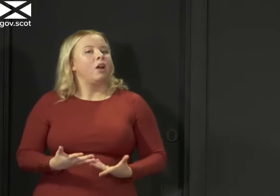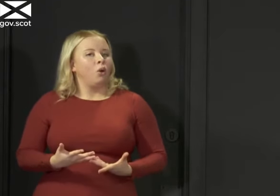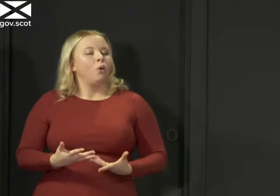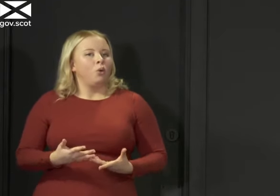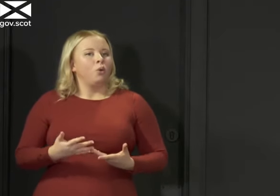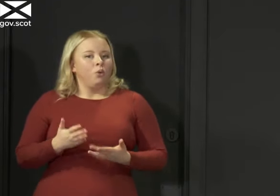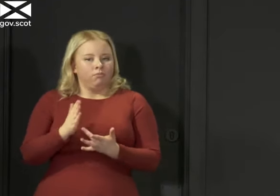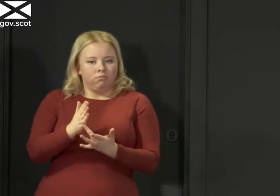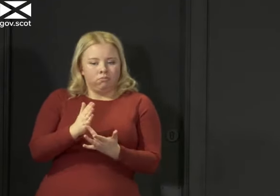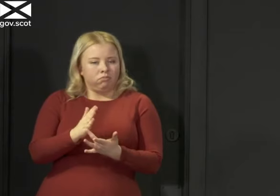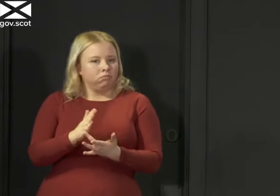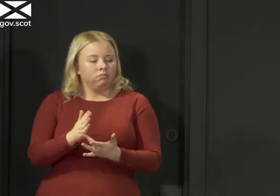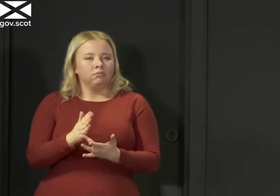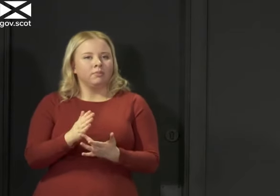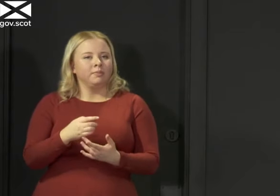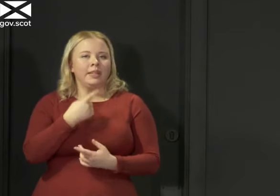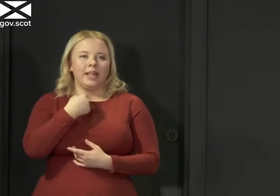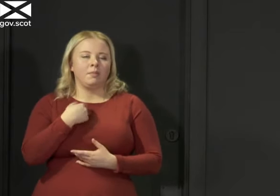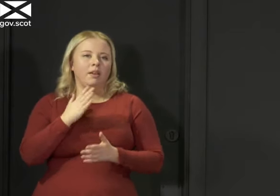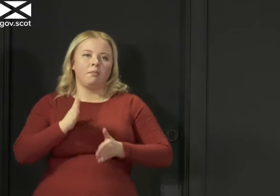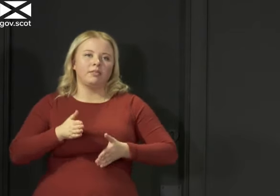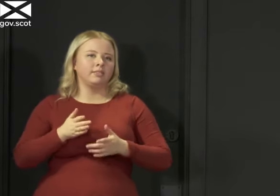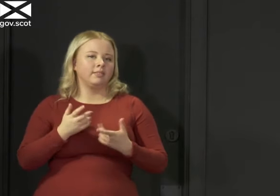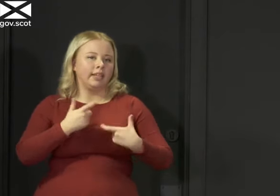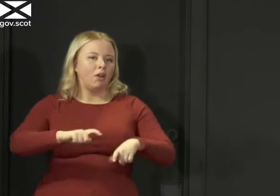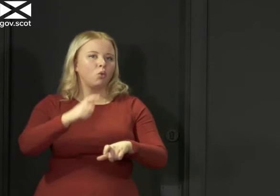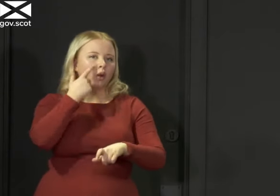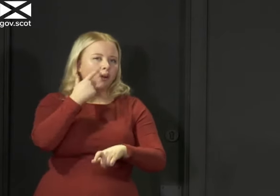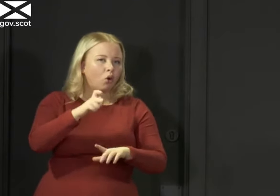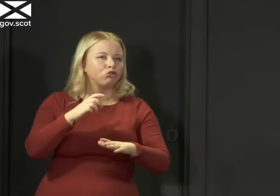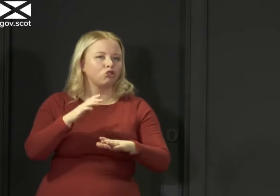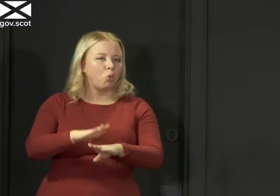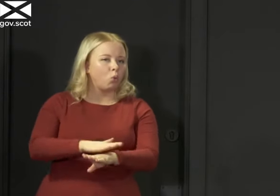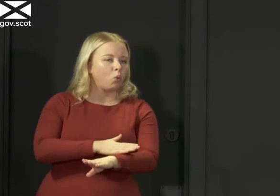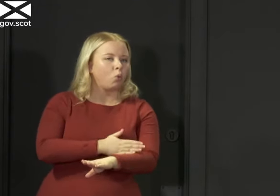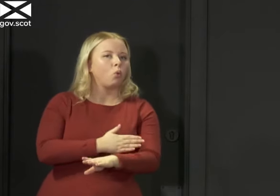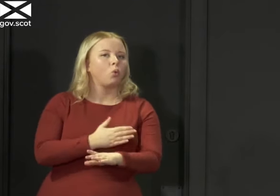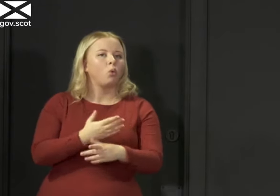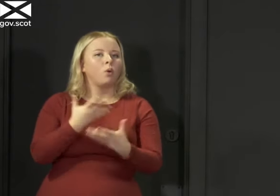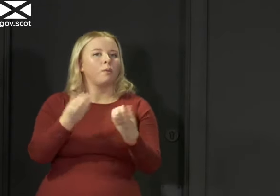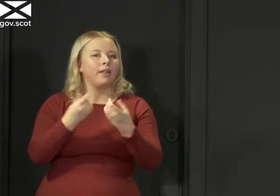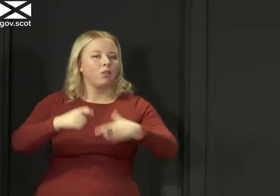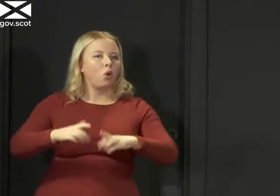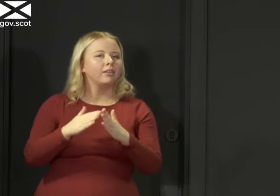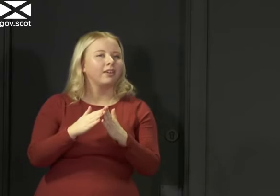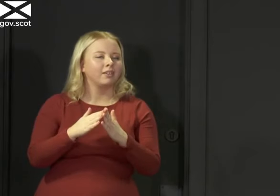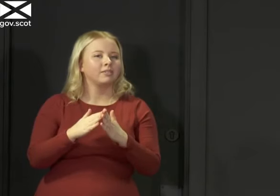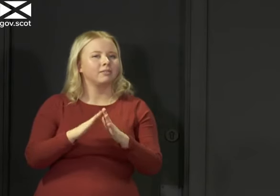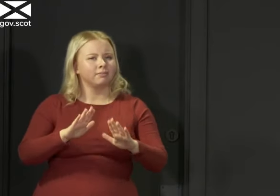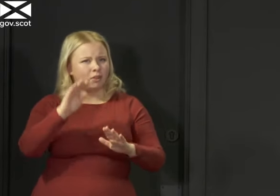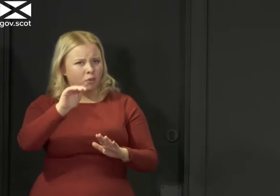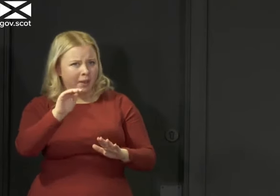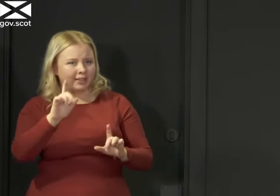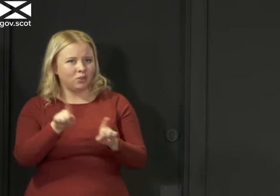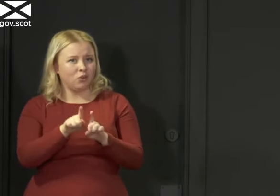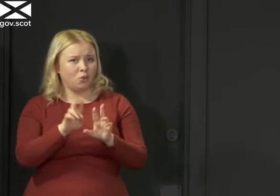the situation says to me that further caution is required. would remind people and again I hope people will take me